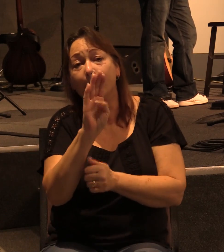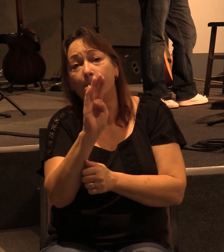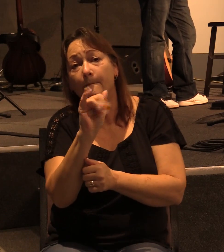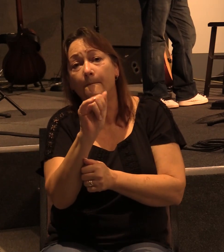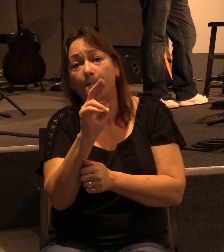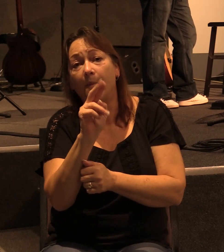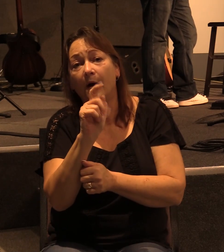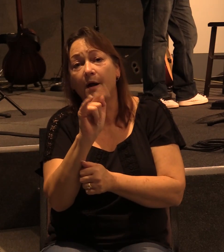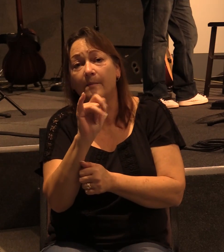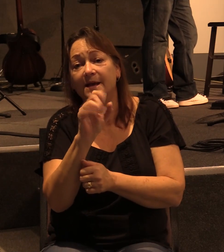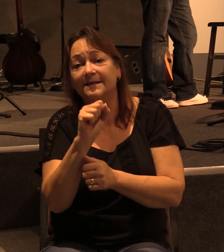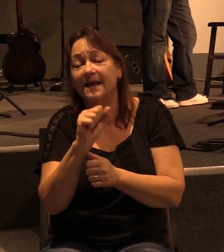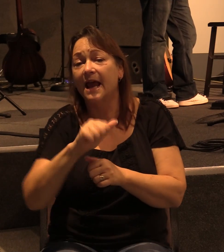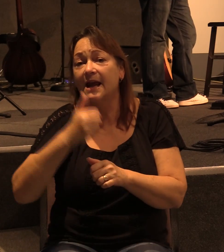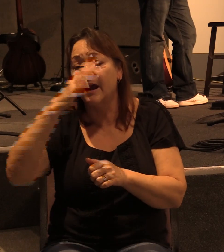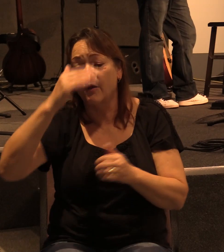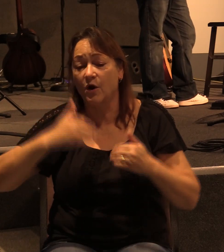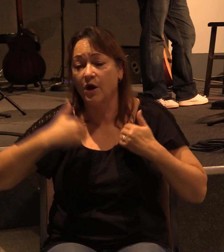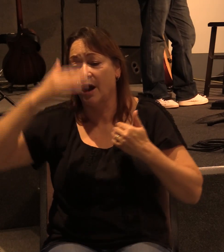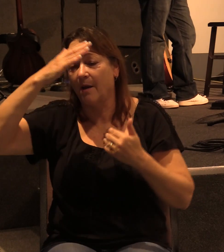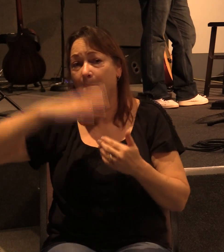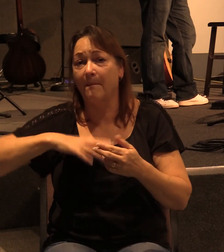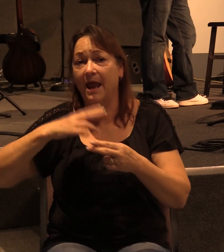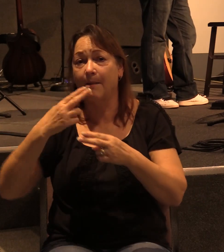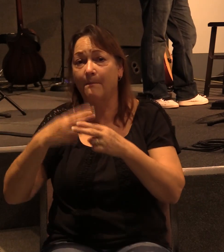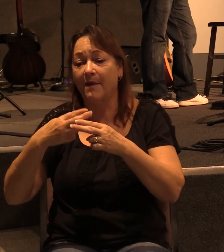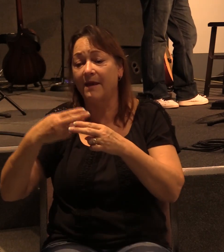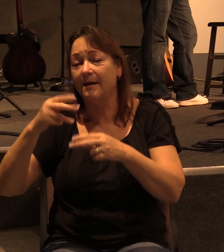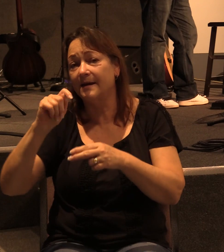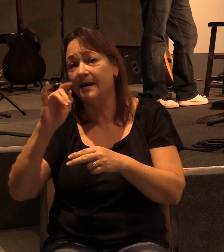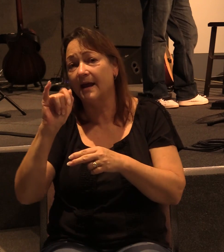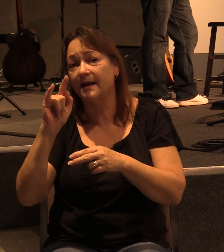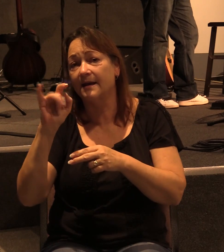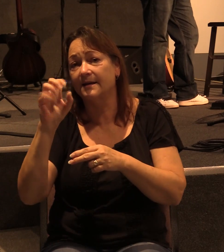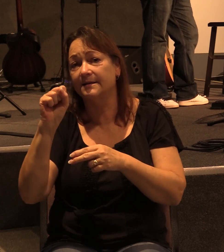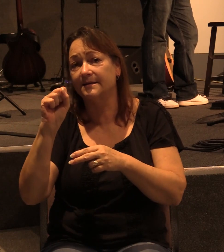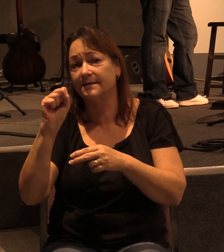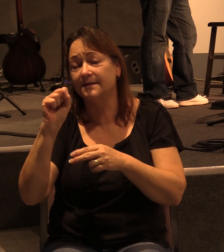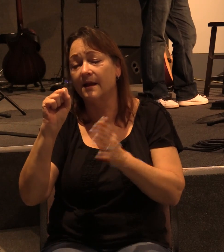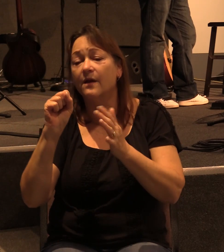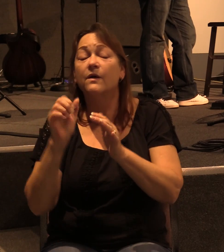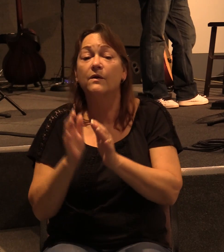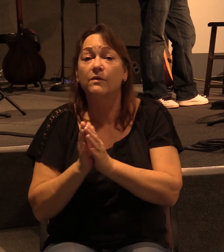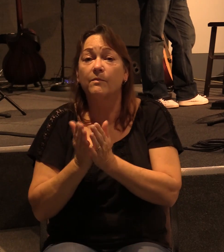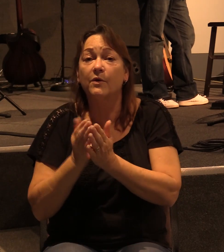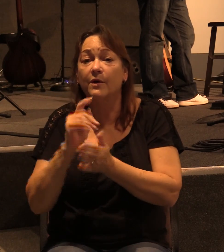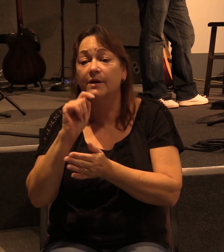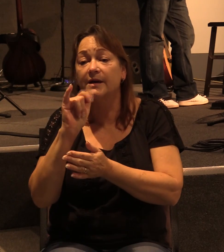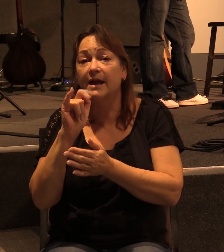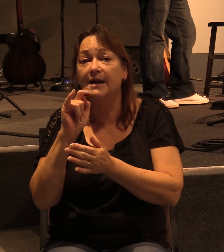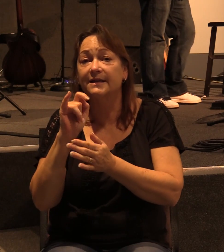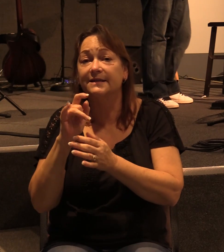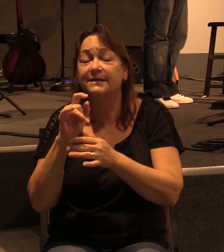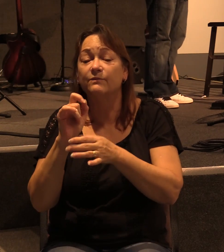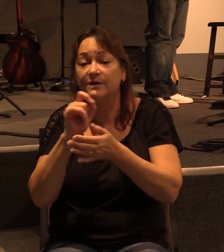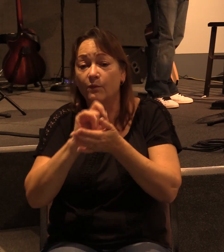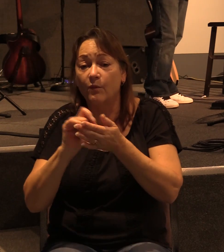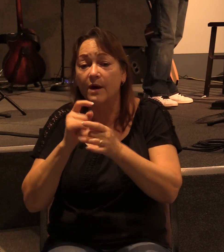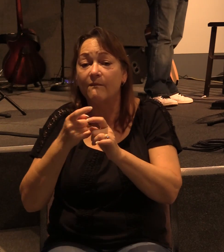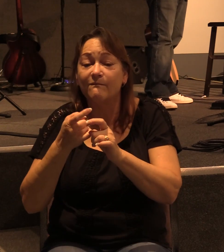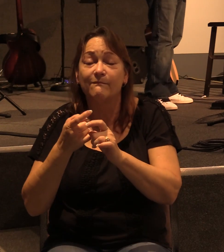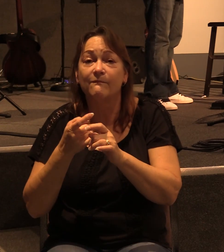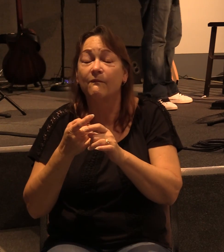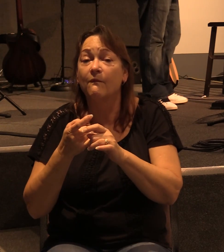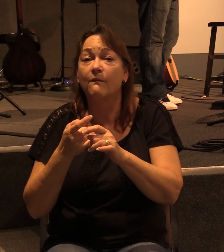man by the name of Titus. Okay, so Titus, he's the book Titus in your Bible is written by Paul